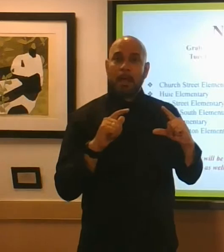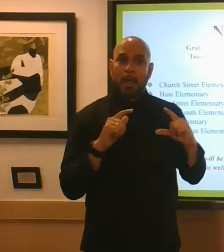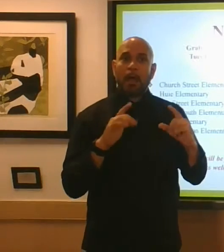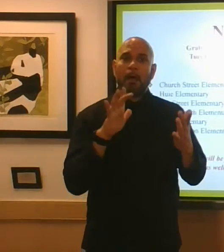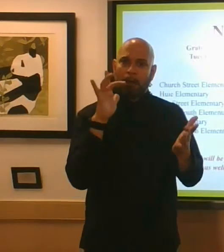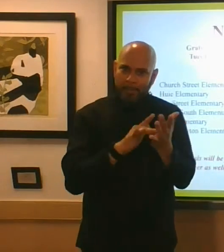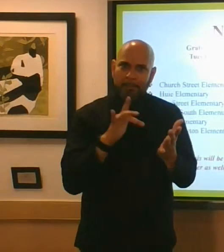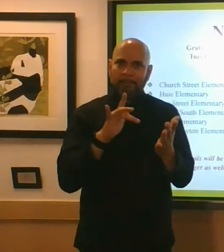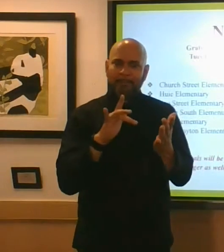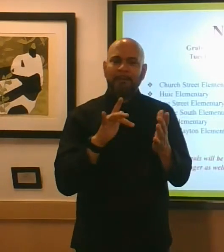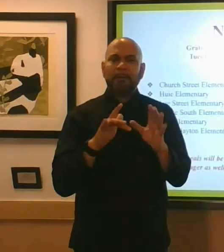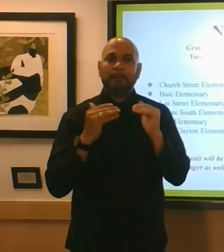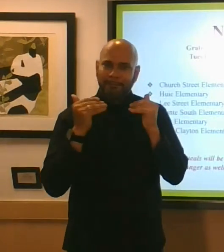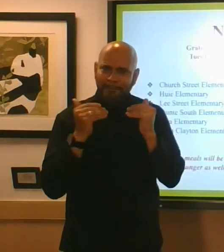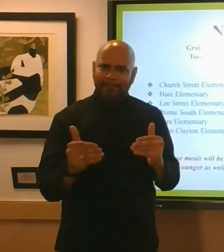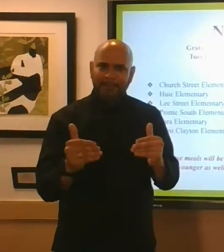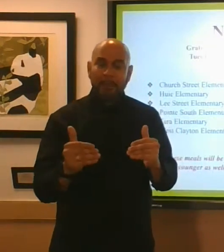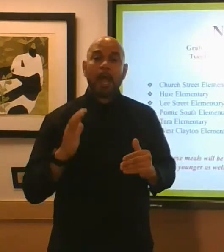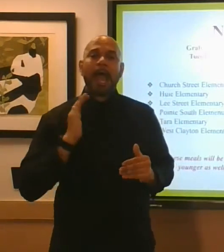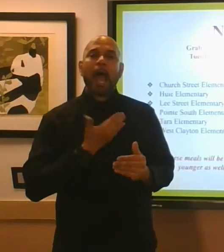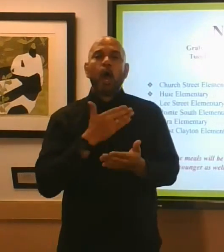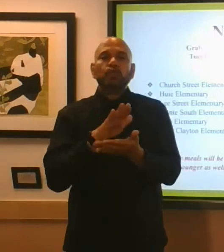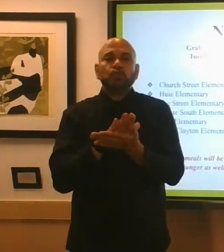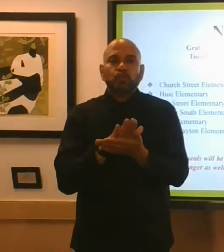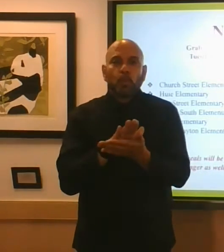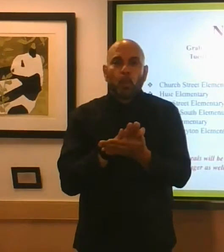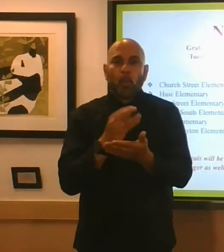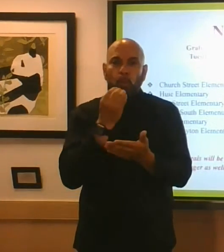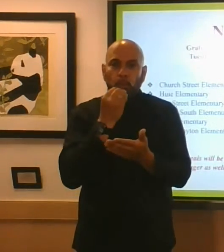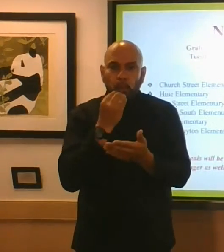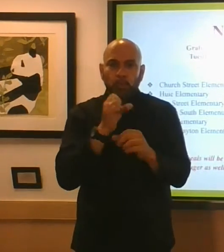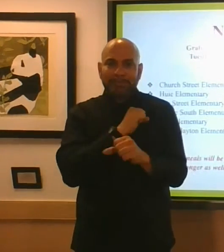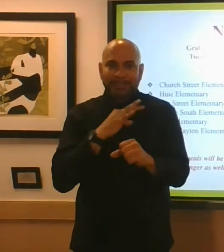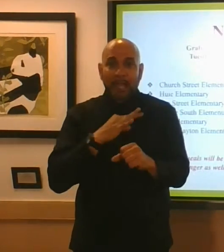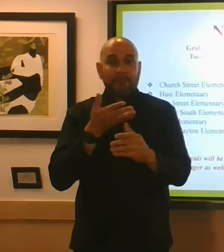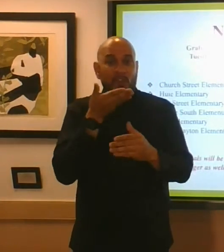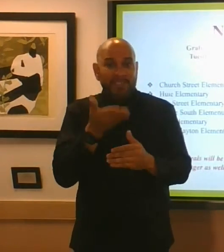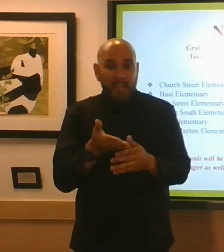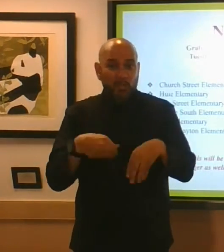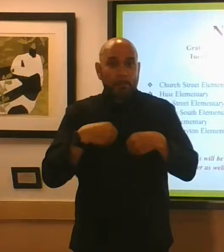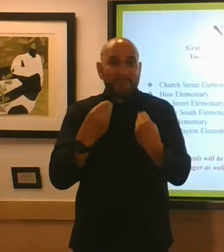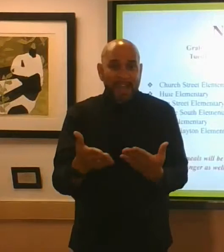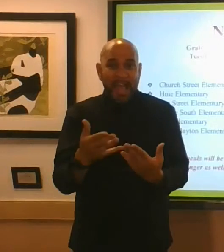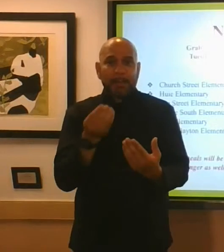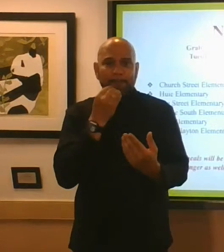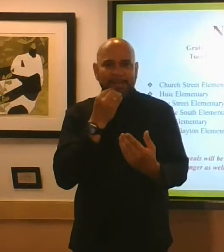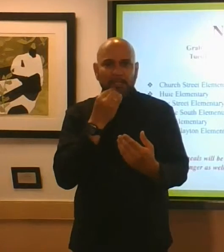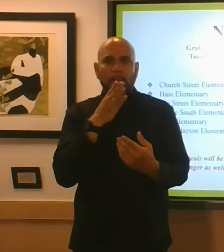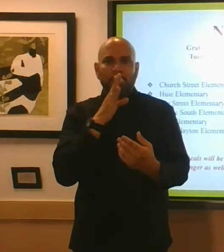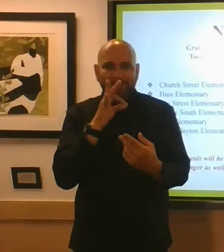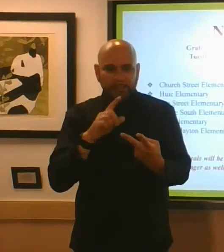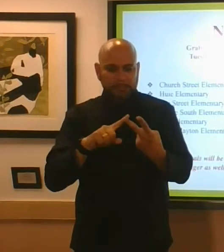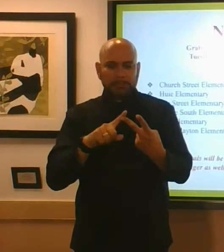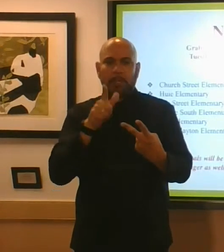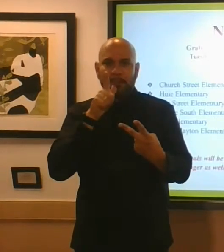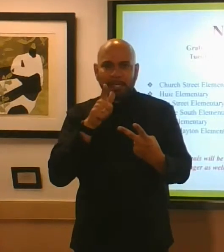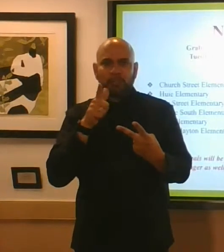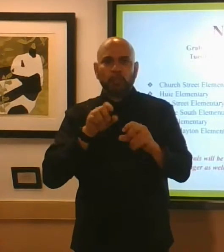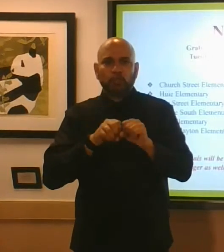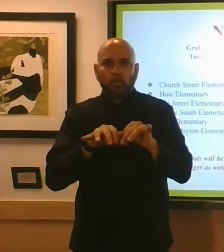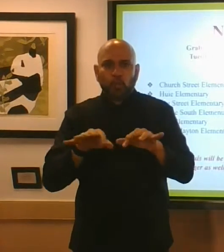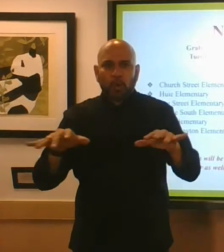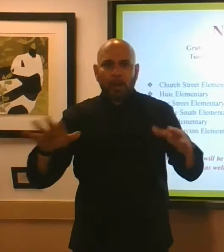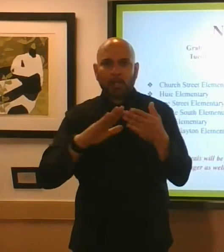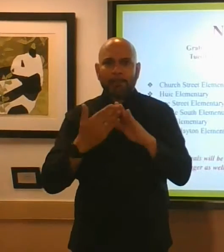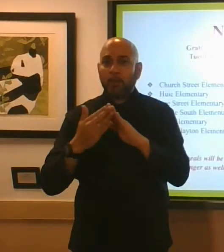nutrition staff they are there to provide meals breakfast and lunch to our community throughout